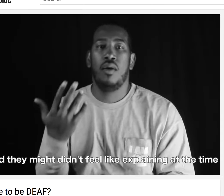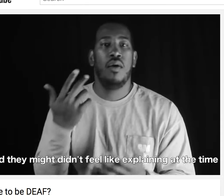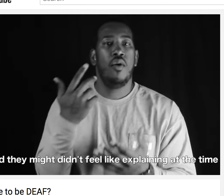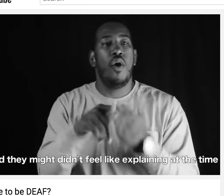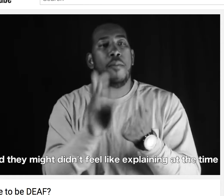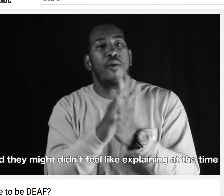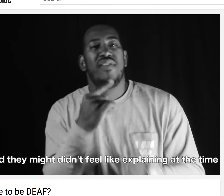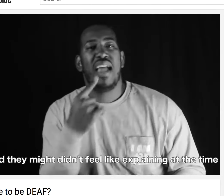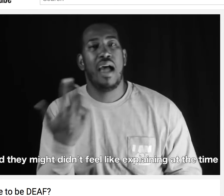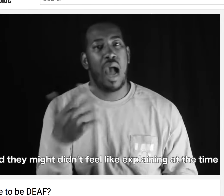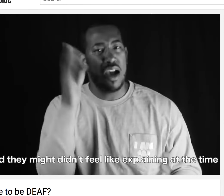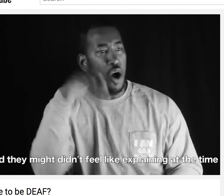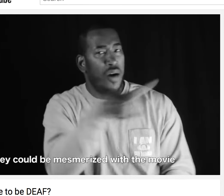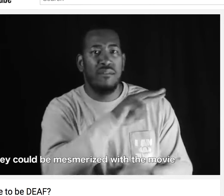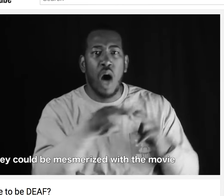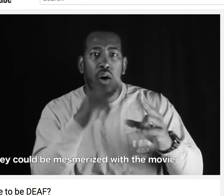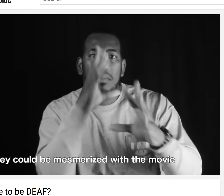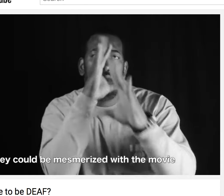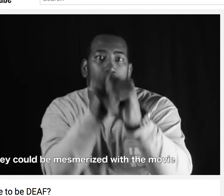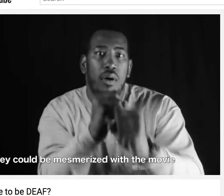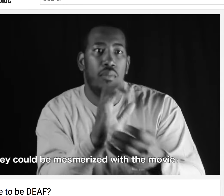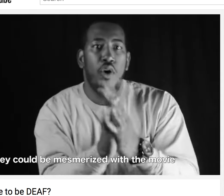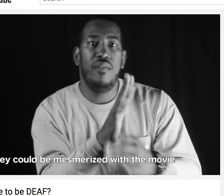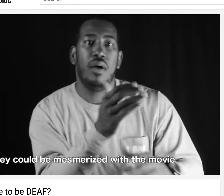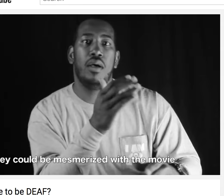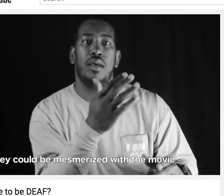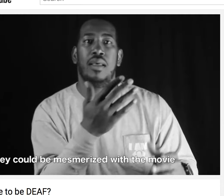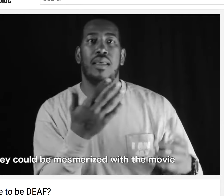They don't like having to explain everything and to repeat things.